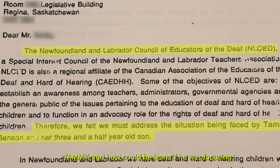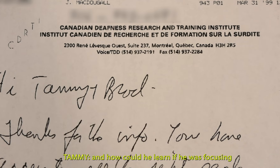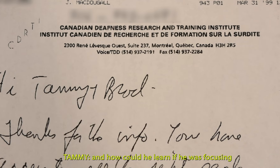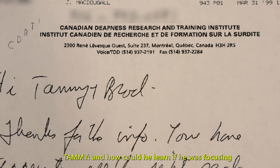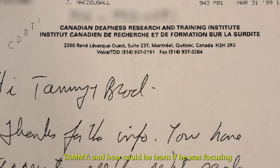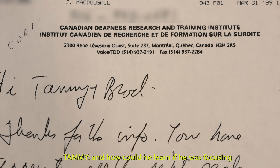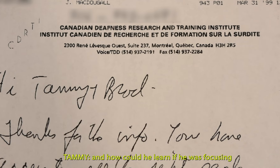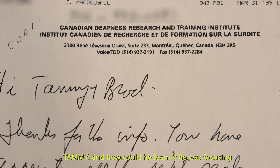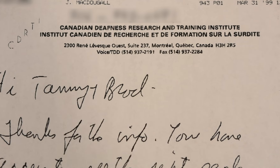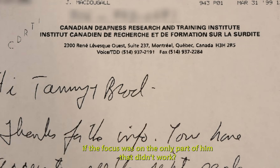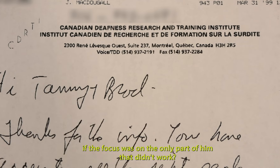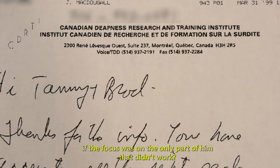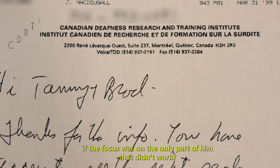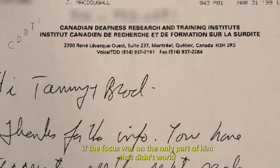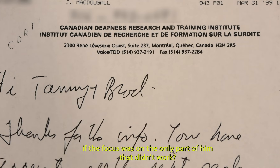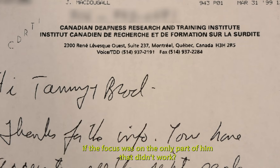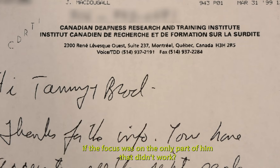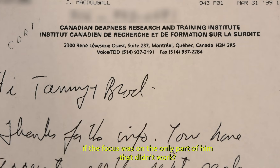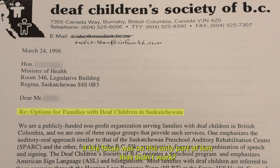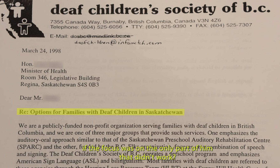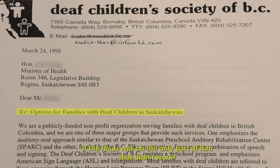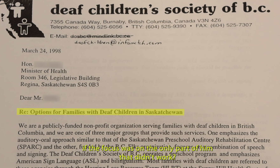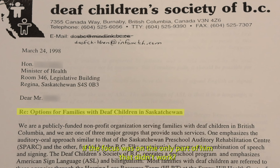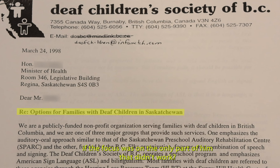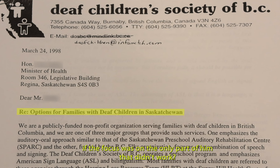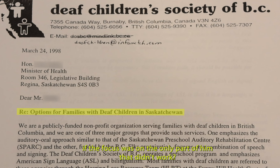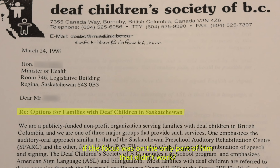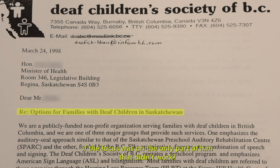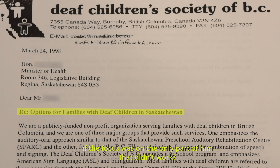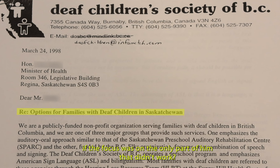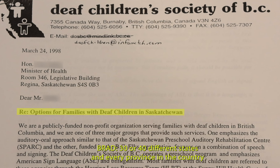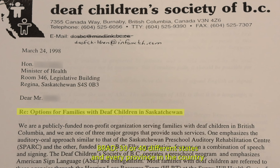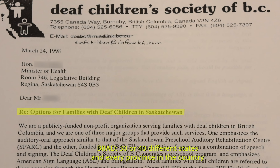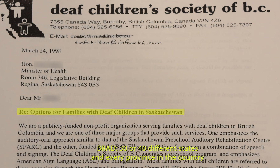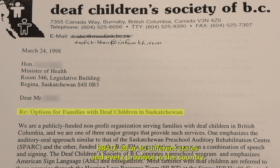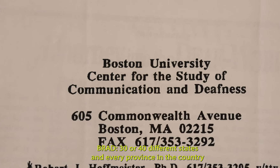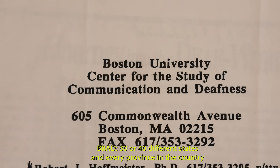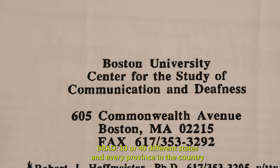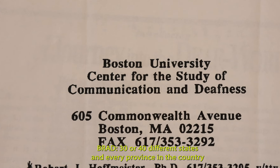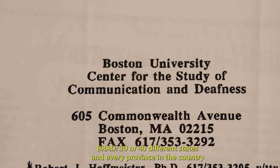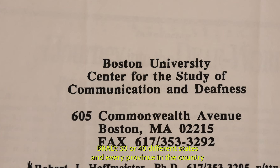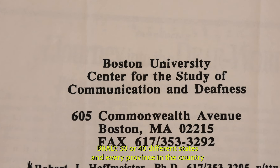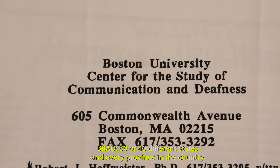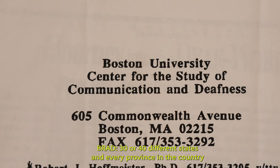was focusing, if the focus was on the only part of him that didn't work? 30 or 40 different states and every province